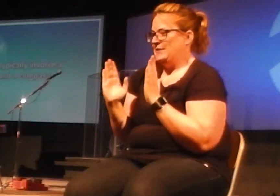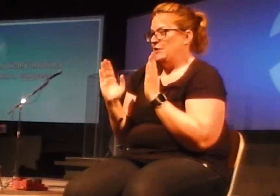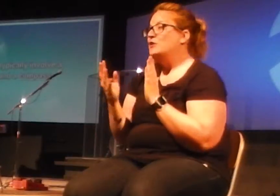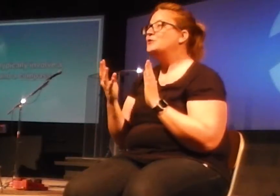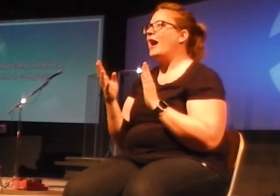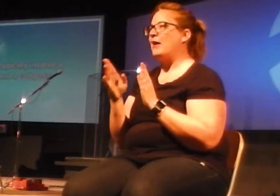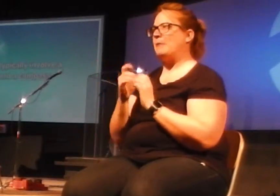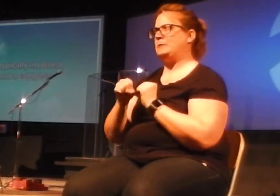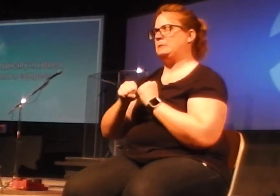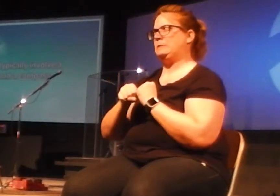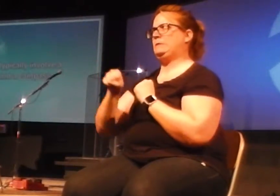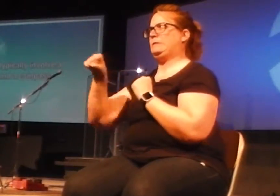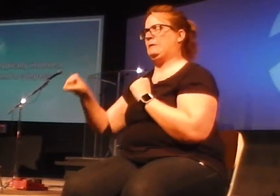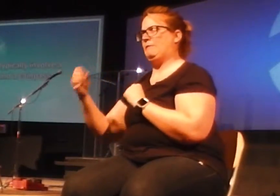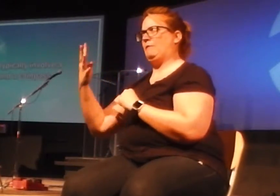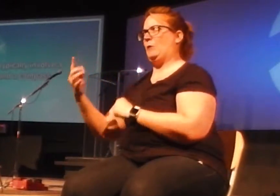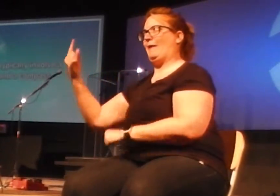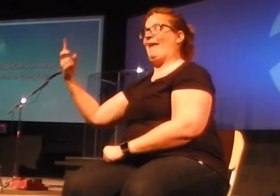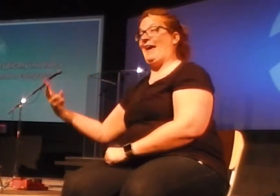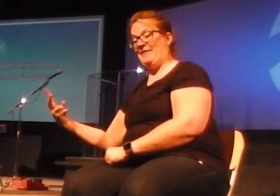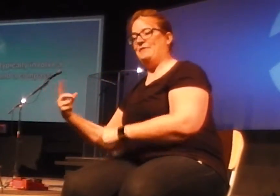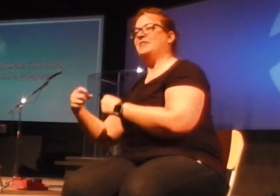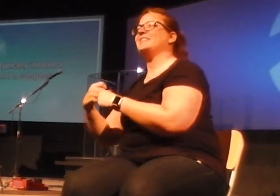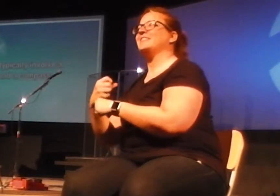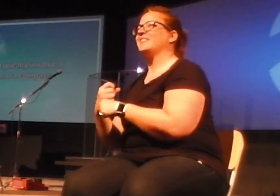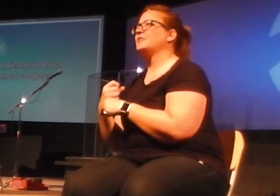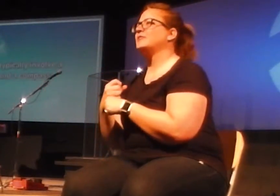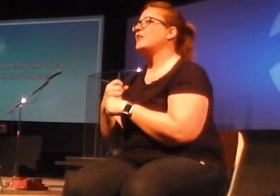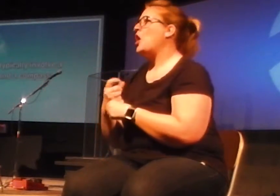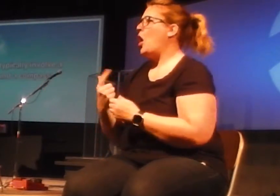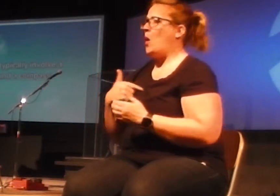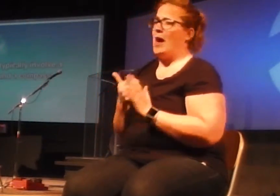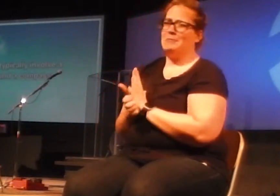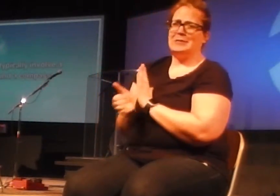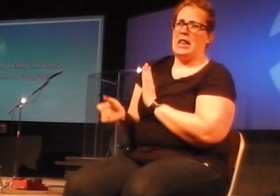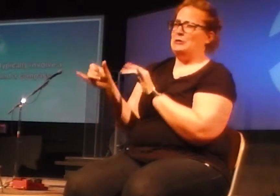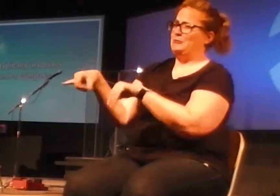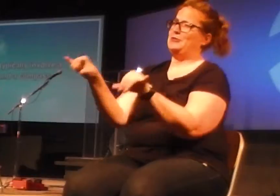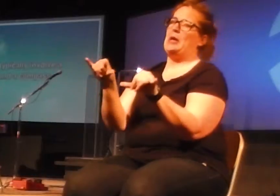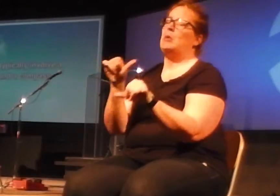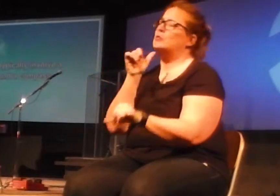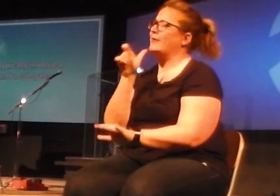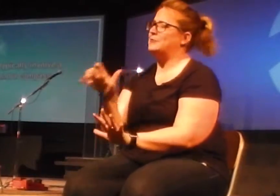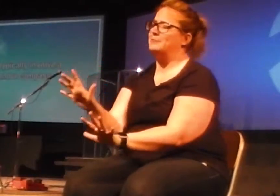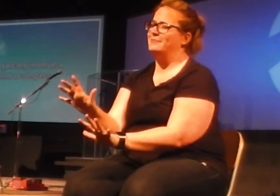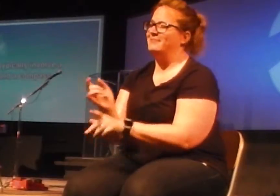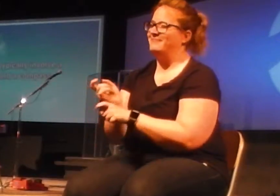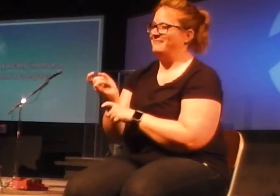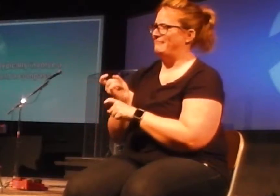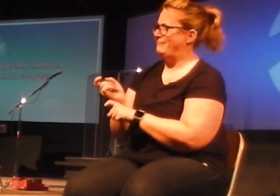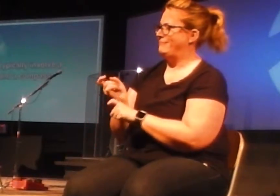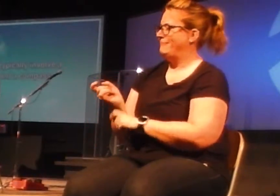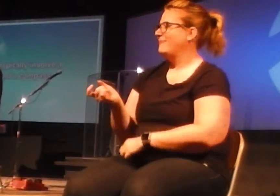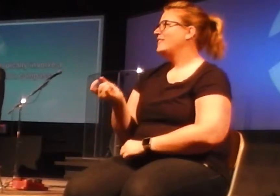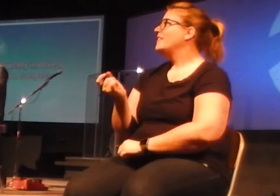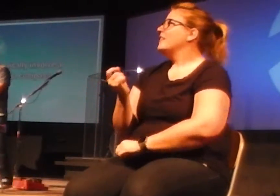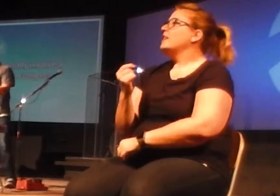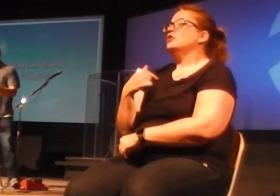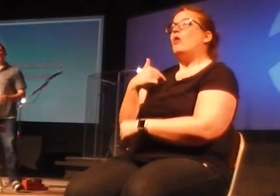years. So we all can't be as talented as me, I guess. But it involves a clock and a compass whenever